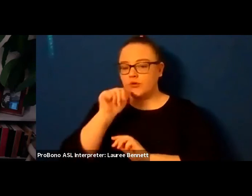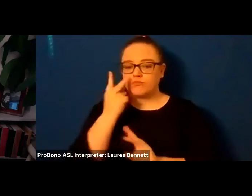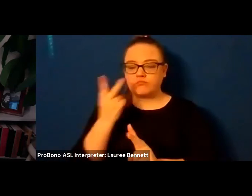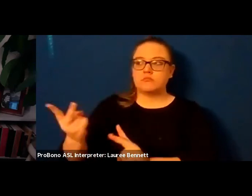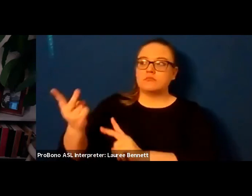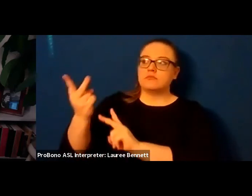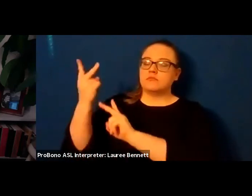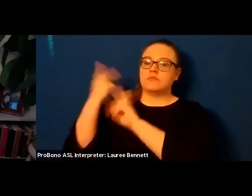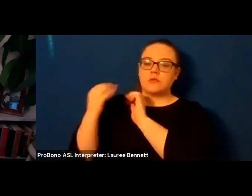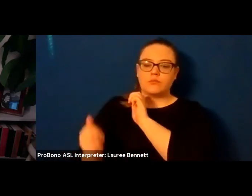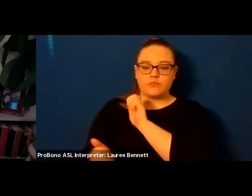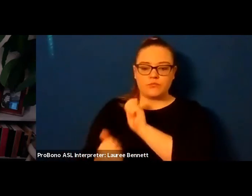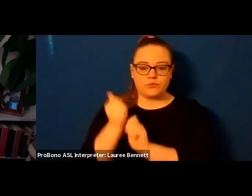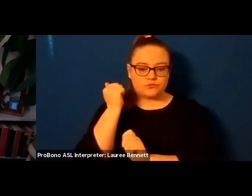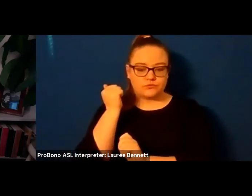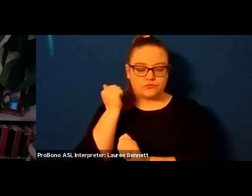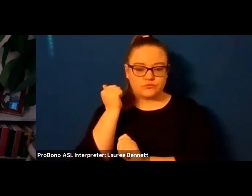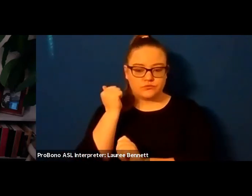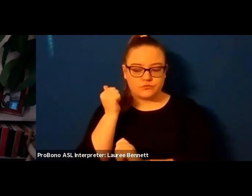by the scruff of the neck